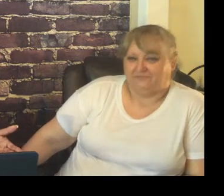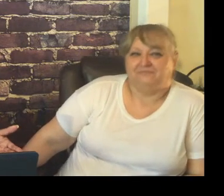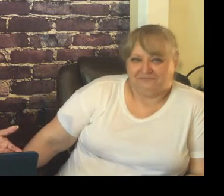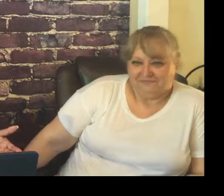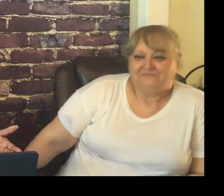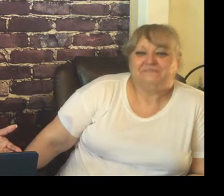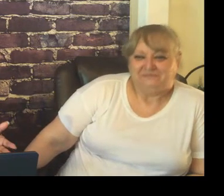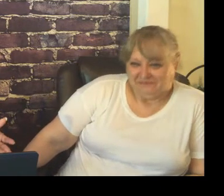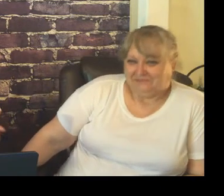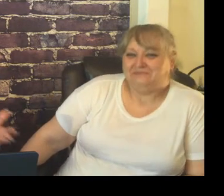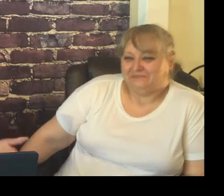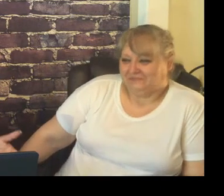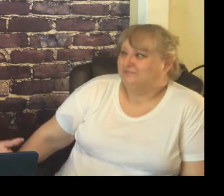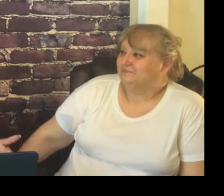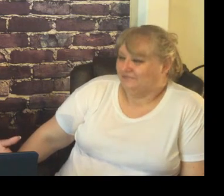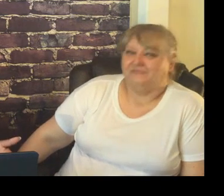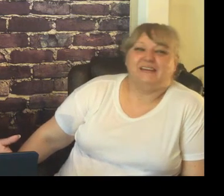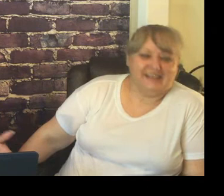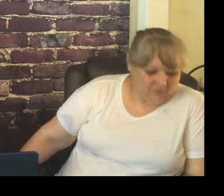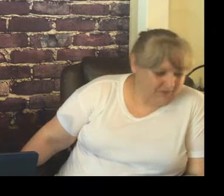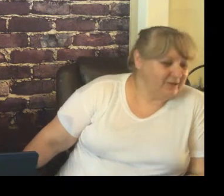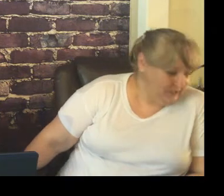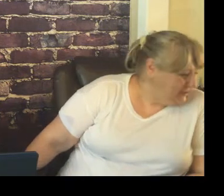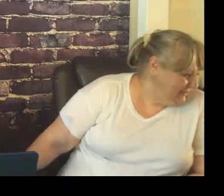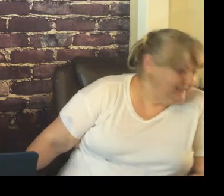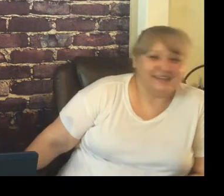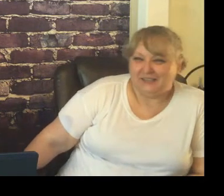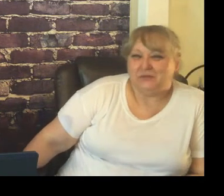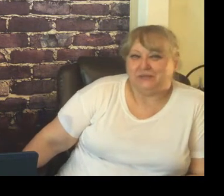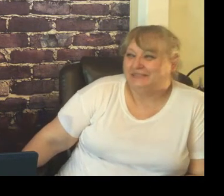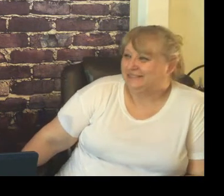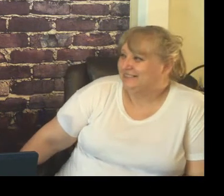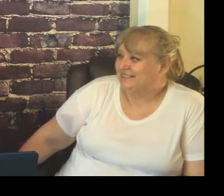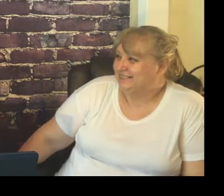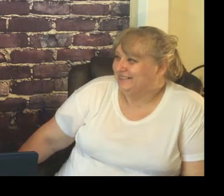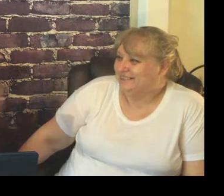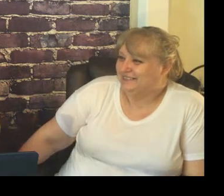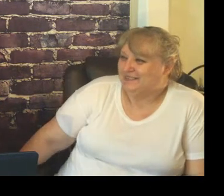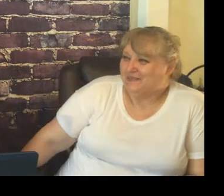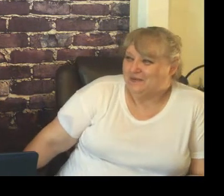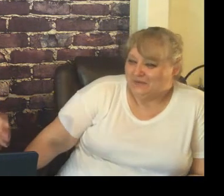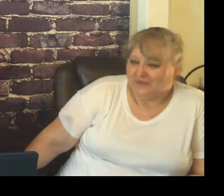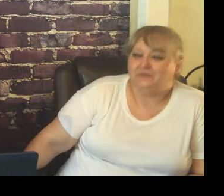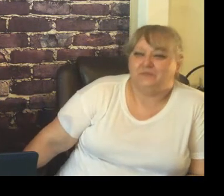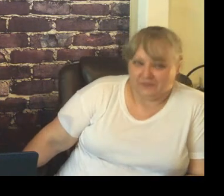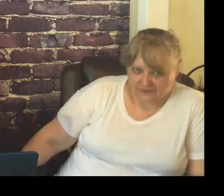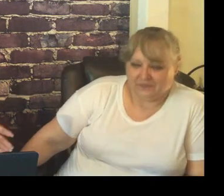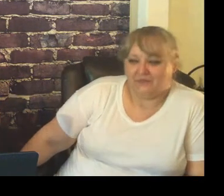because it's going to happen and trust me when I tell you what's going to happen even the best made